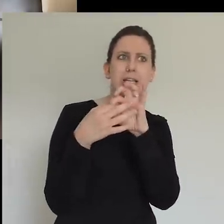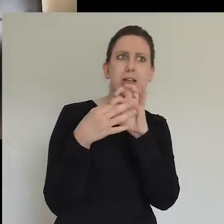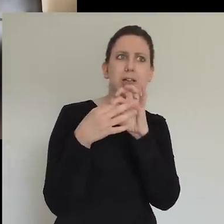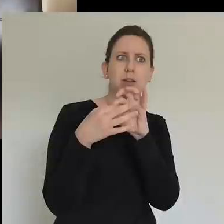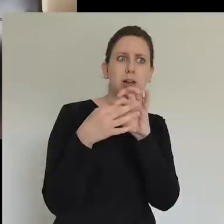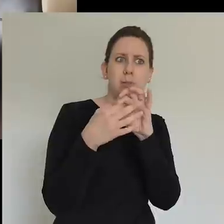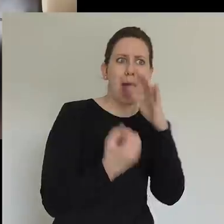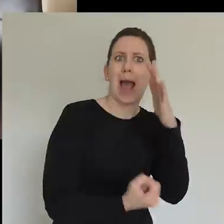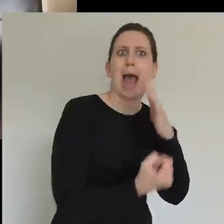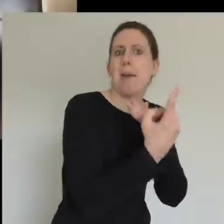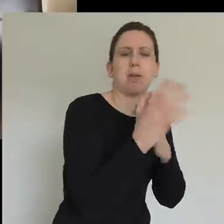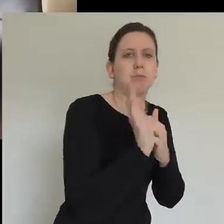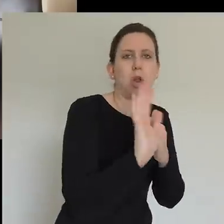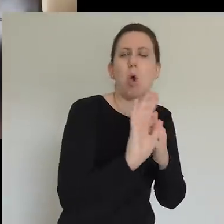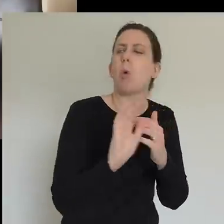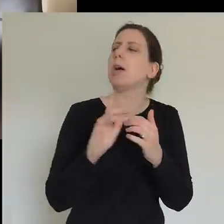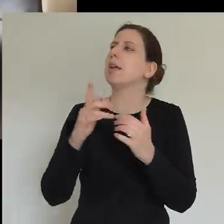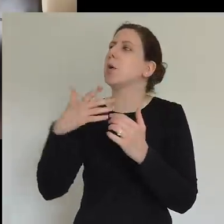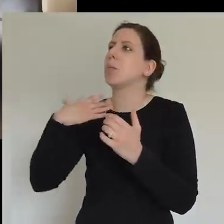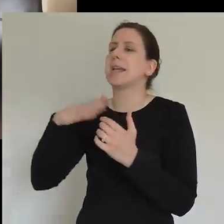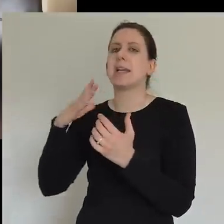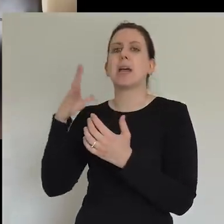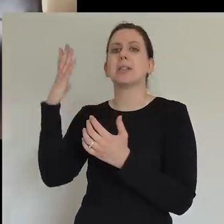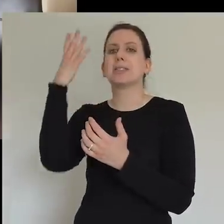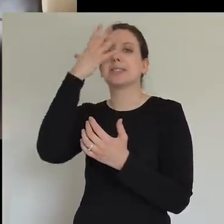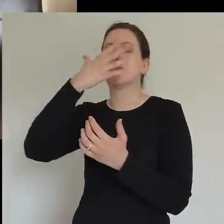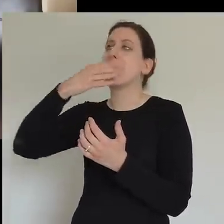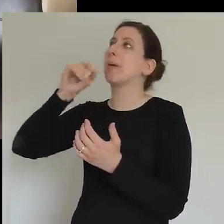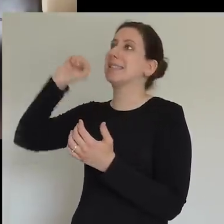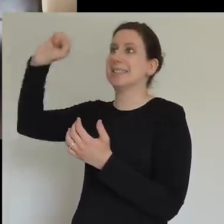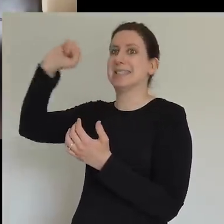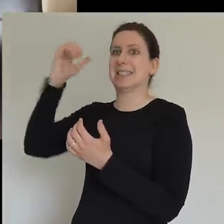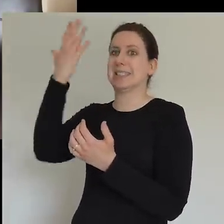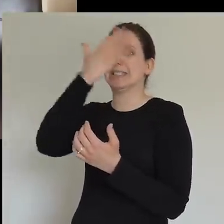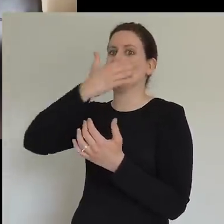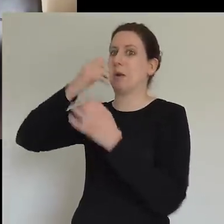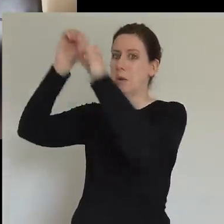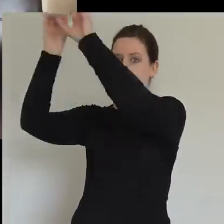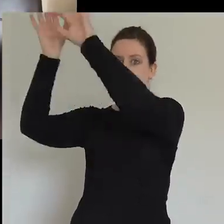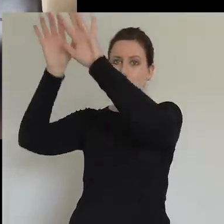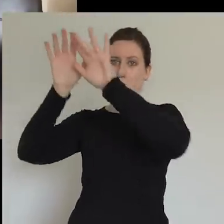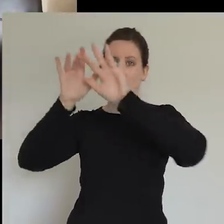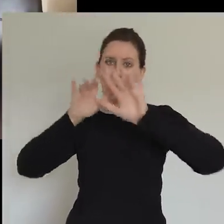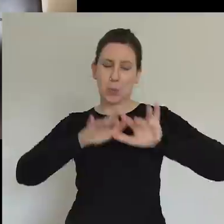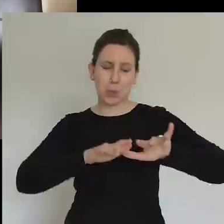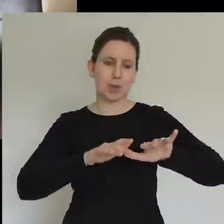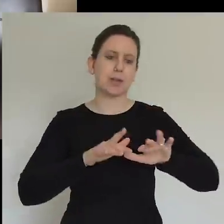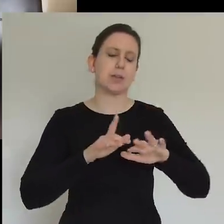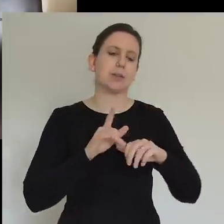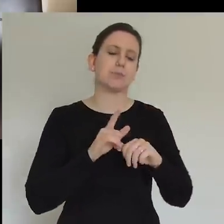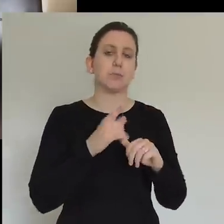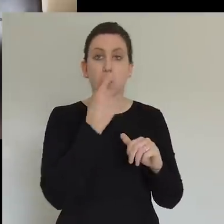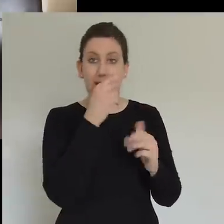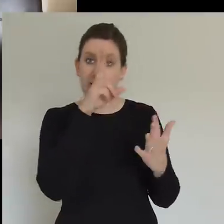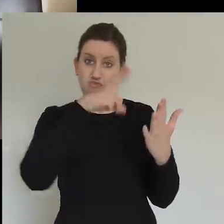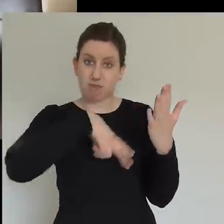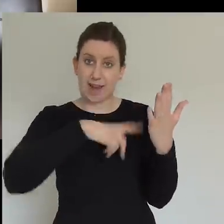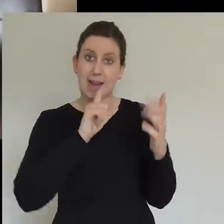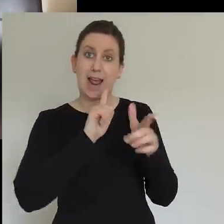bringing them together in a supernatural way. So we, you know, you have a look at them later maybe, but we see everyone written. We